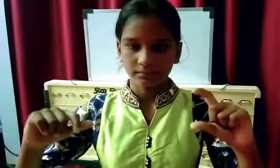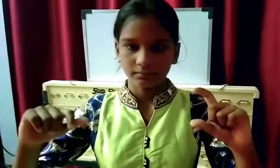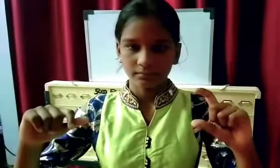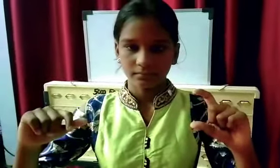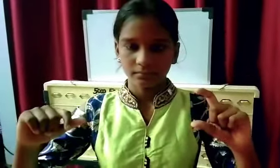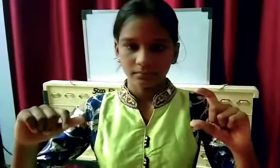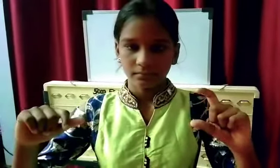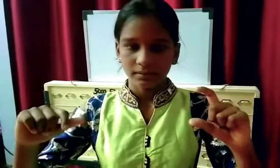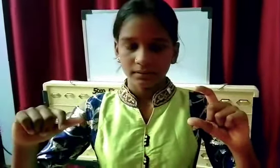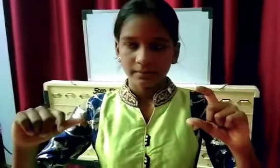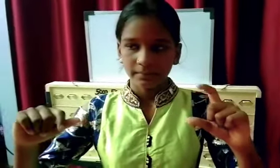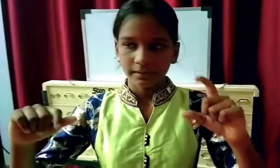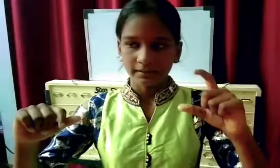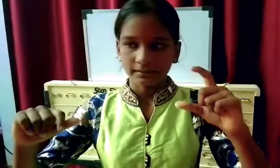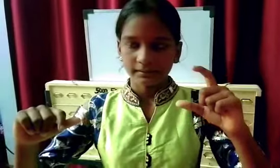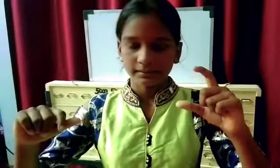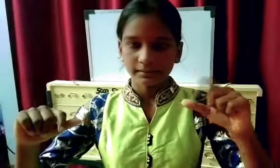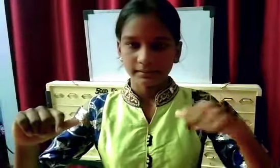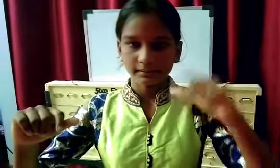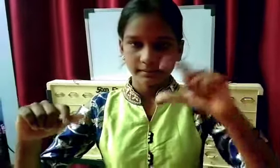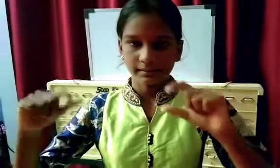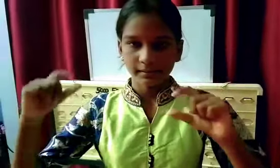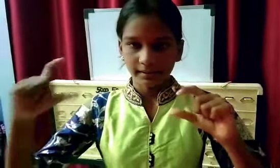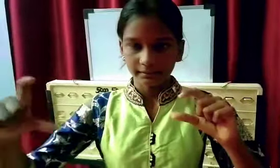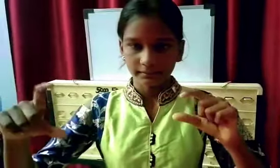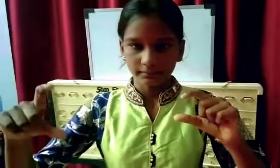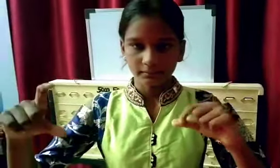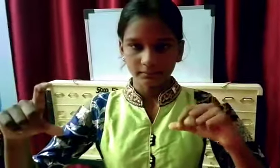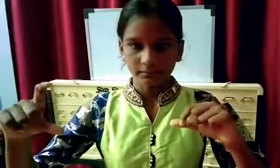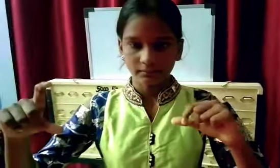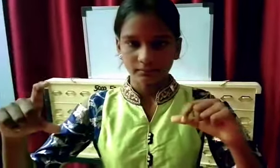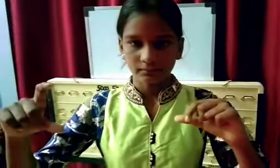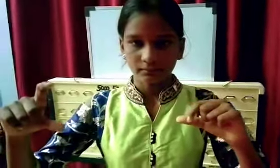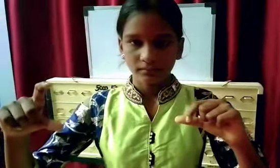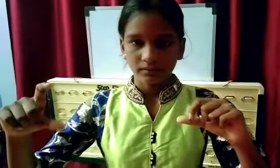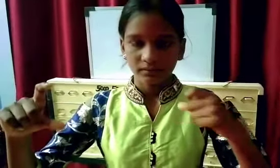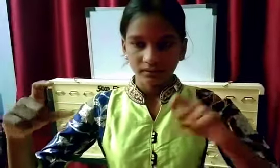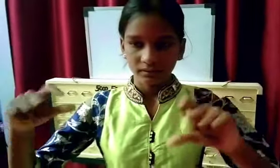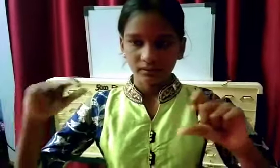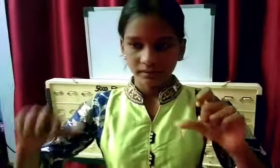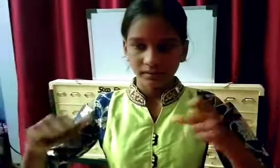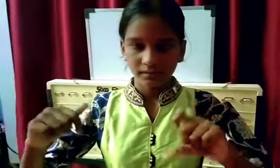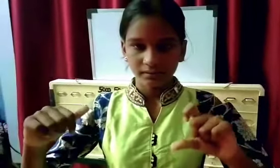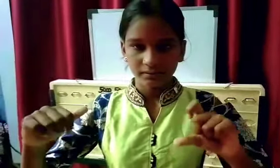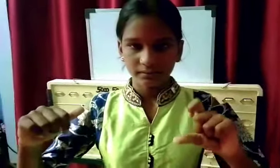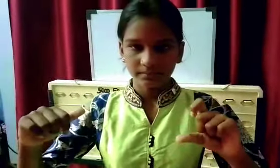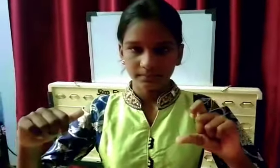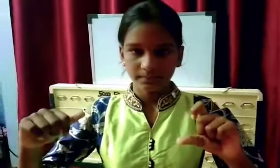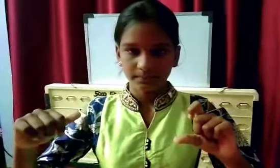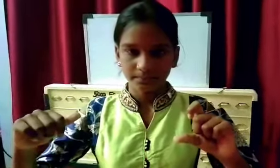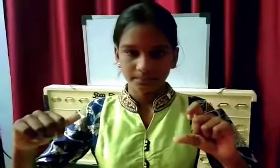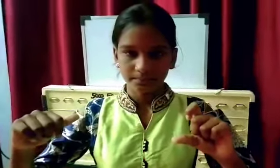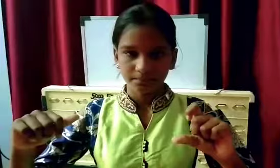69, 38, minus 70,